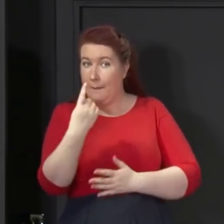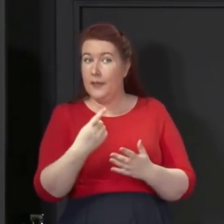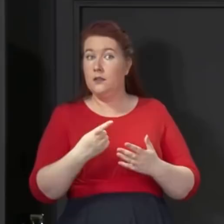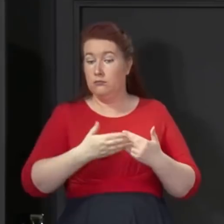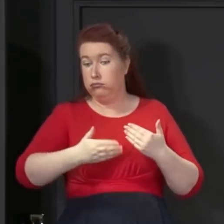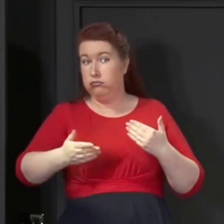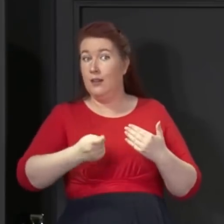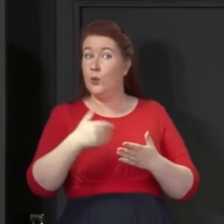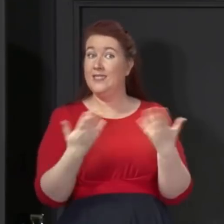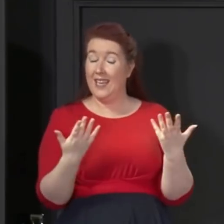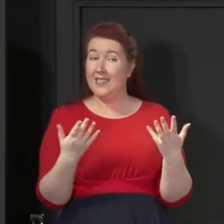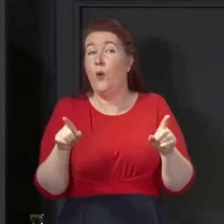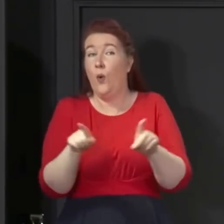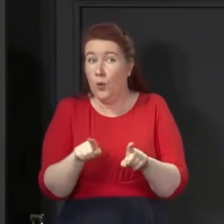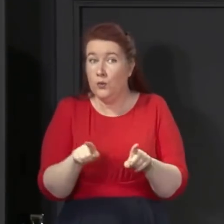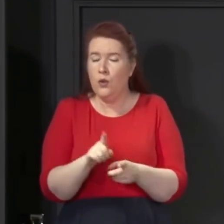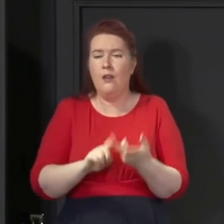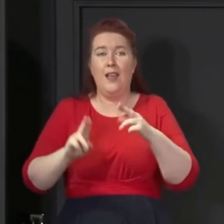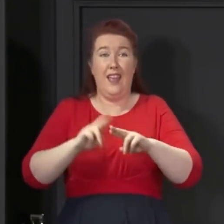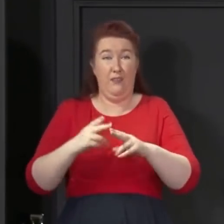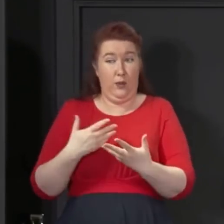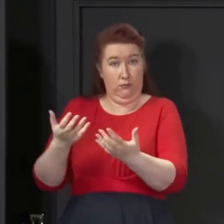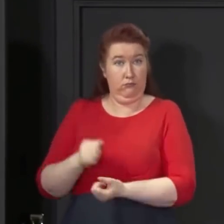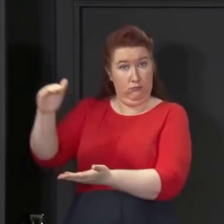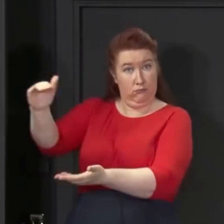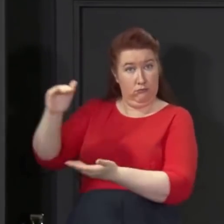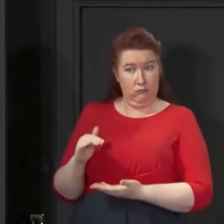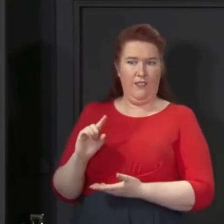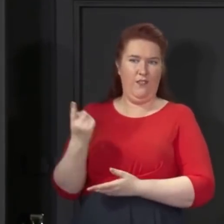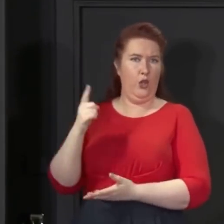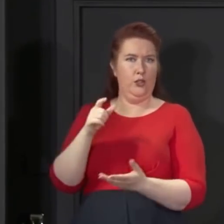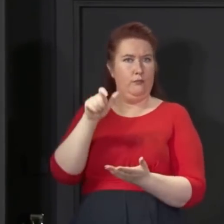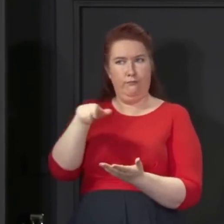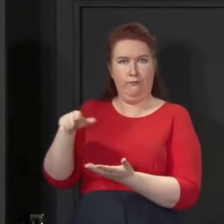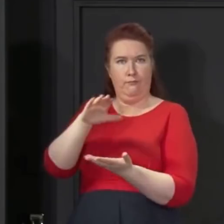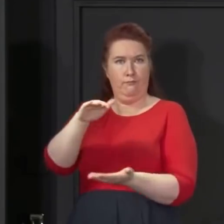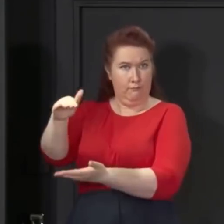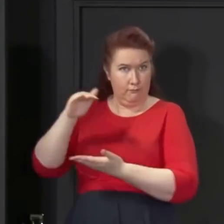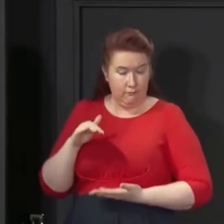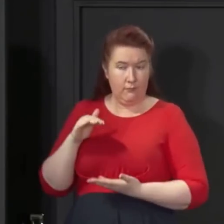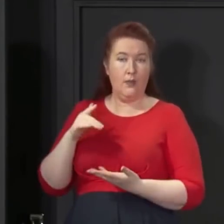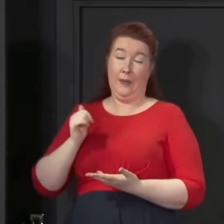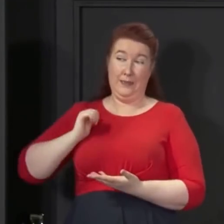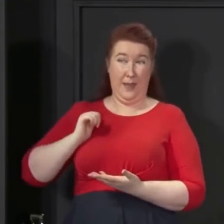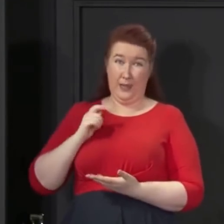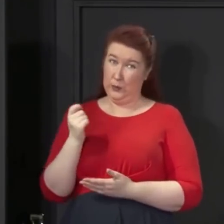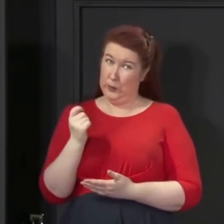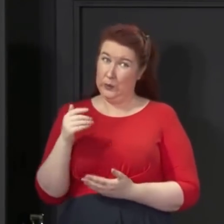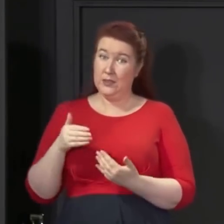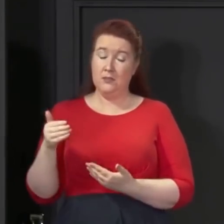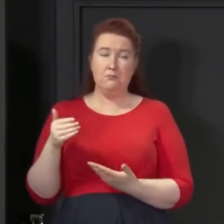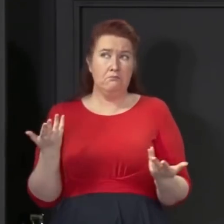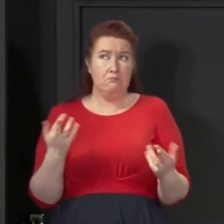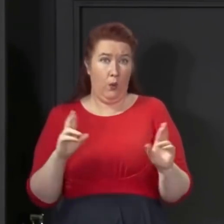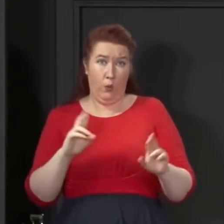the next few days. And if we receive the first doses of the vaccine as soon as we are expecting to, and there is